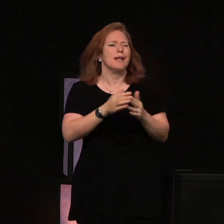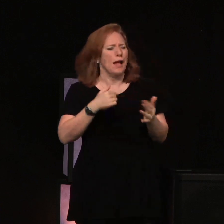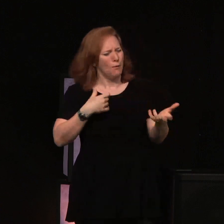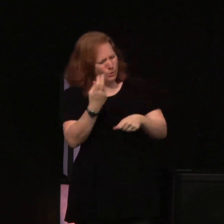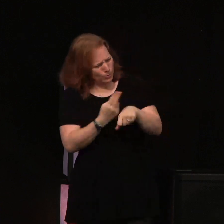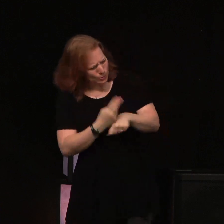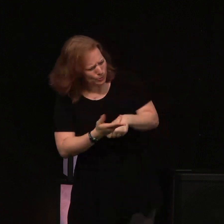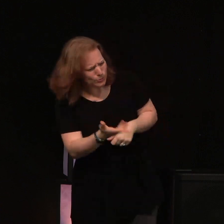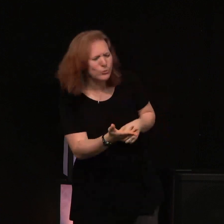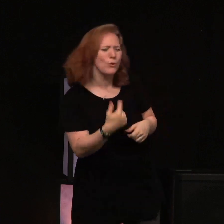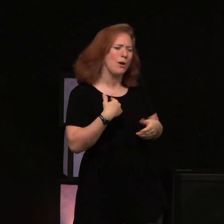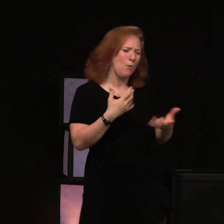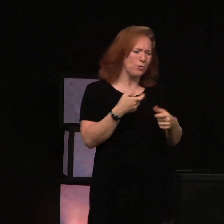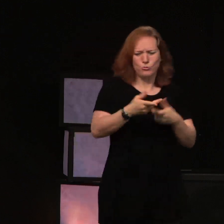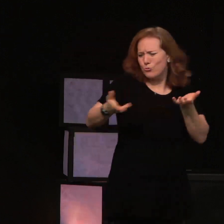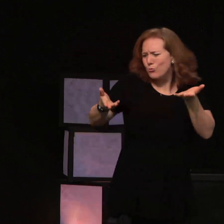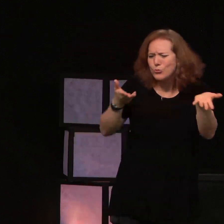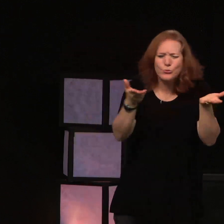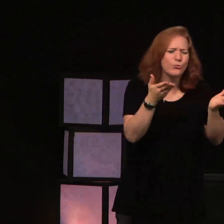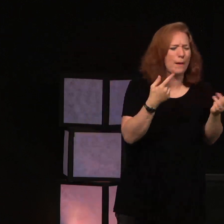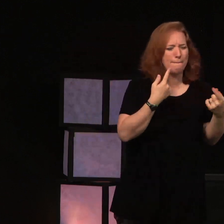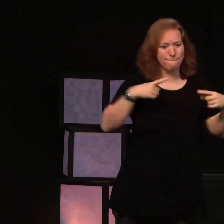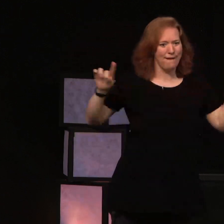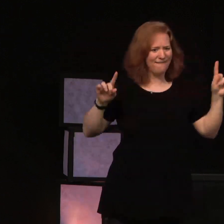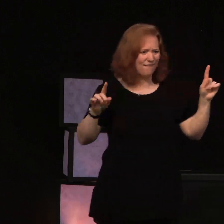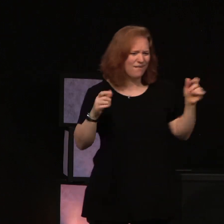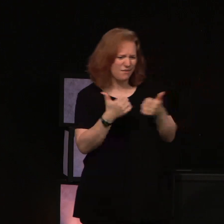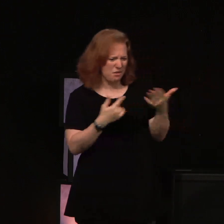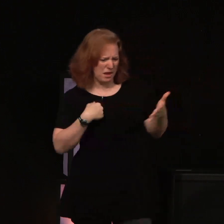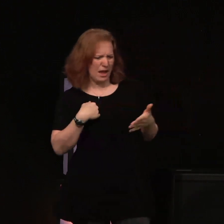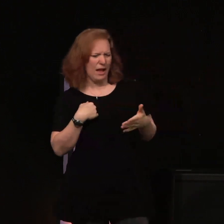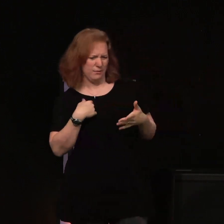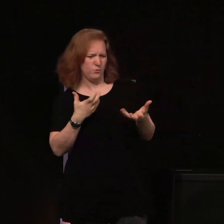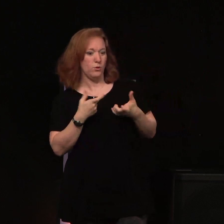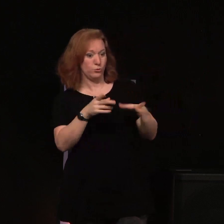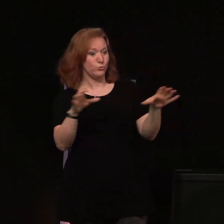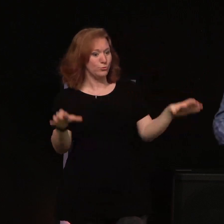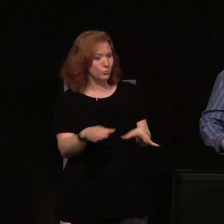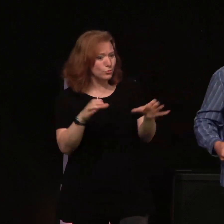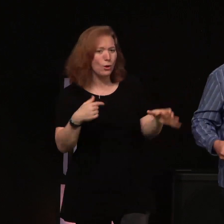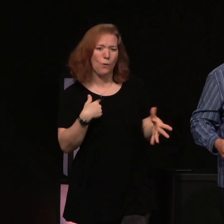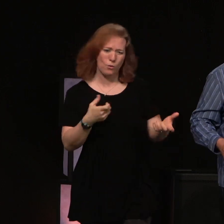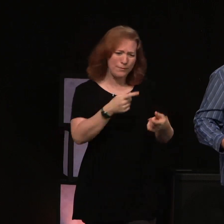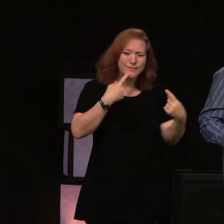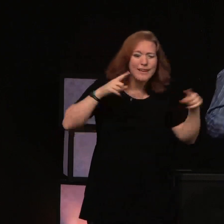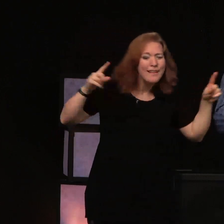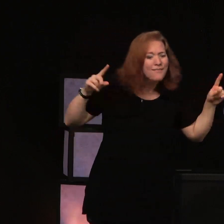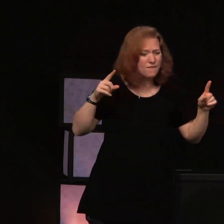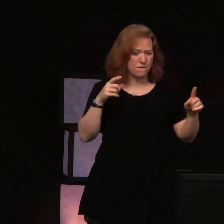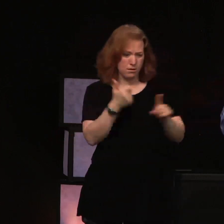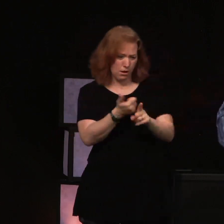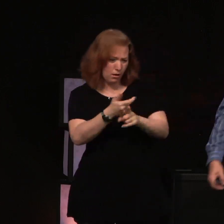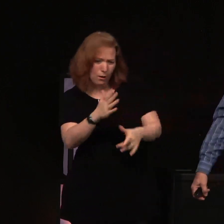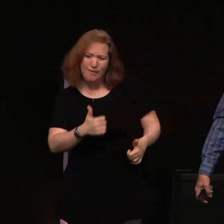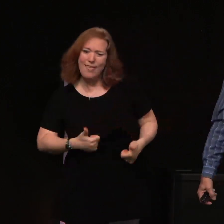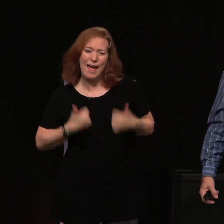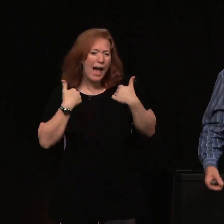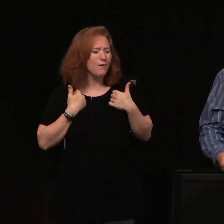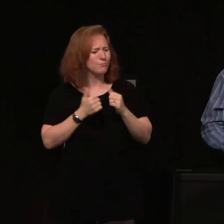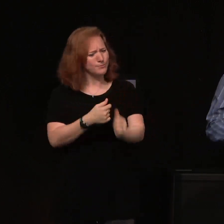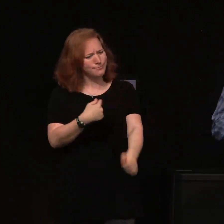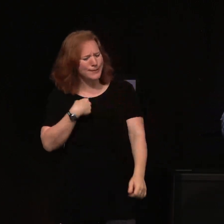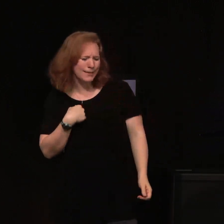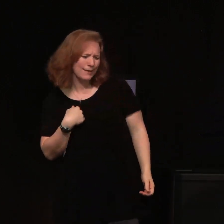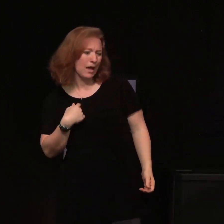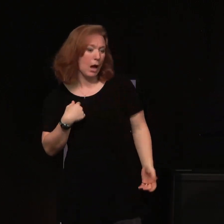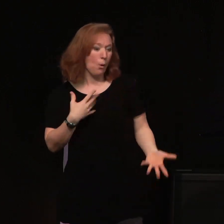I want you to be serving and accomplishing what I've called you to do. And I want you to be successful in your life, in your walk with me. I want